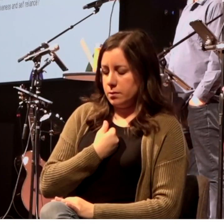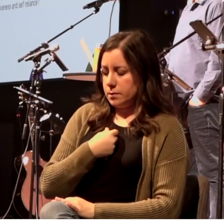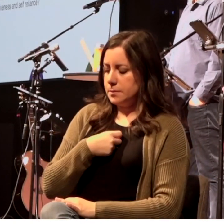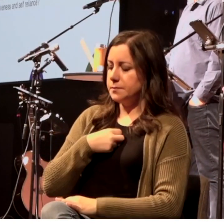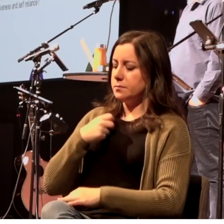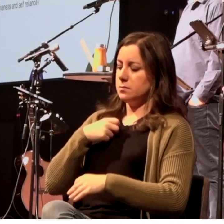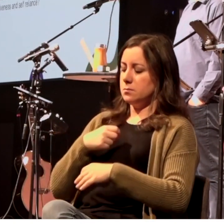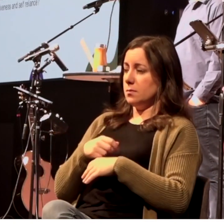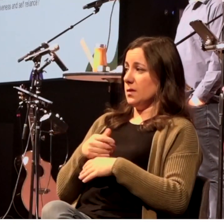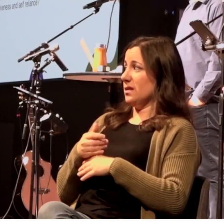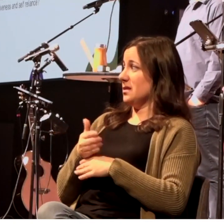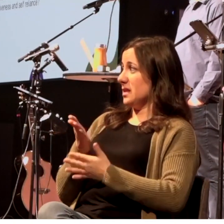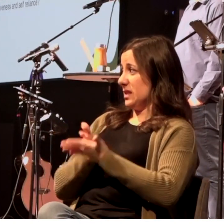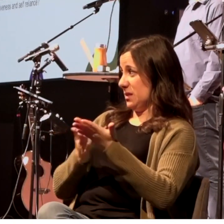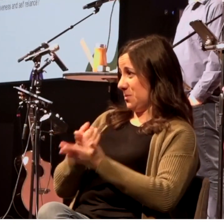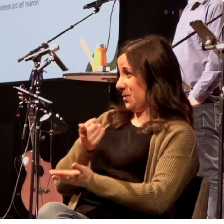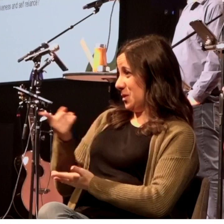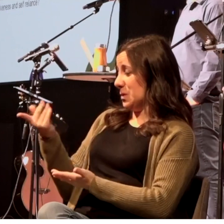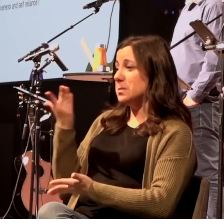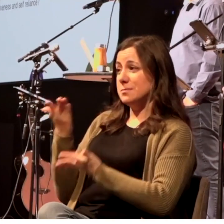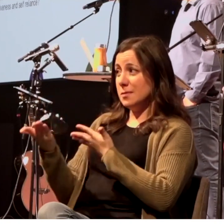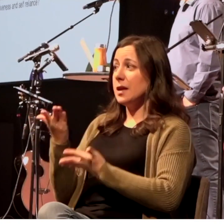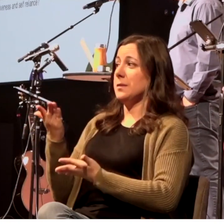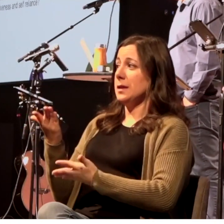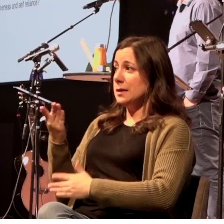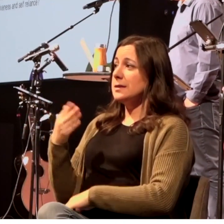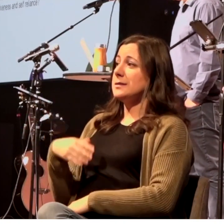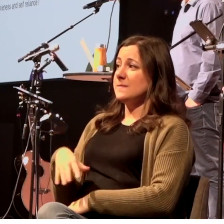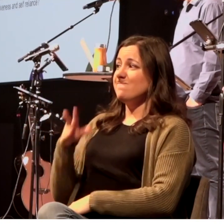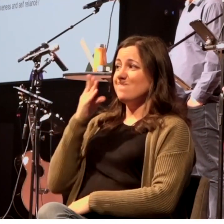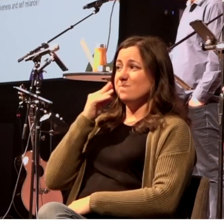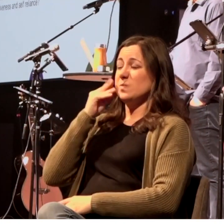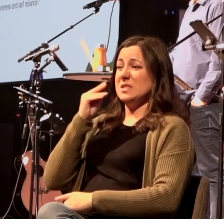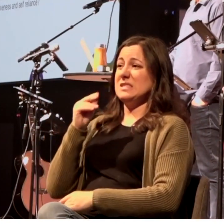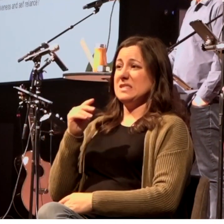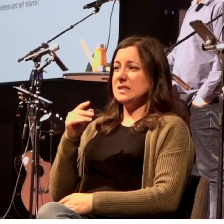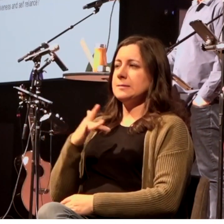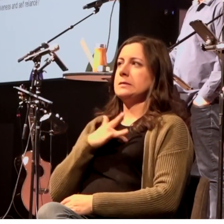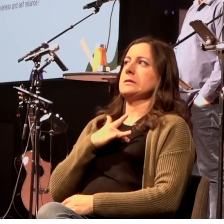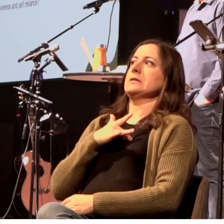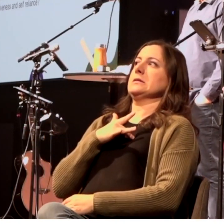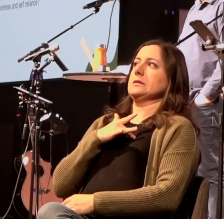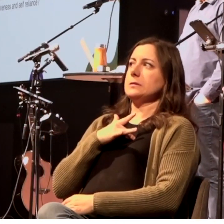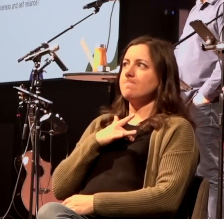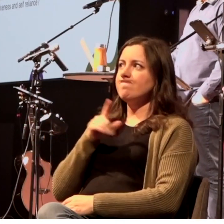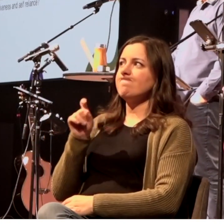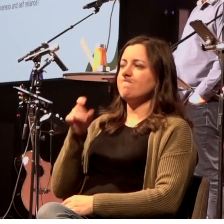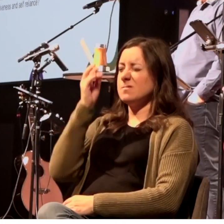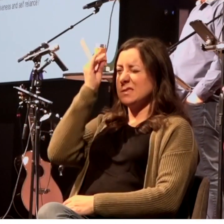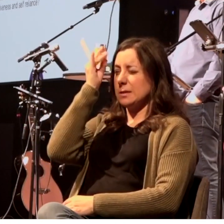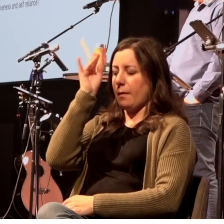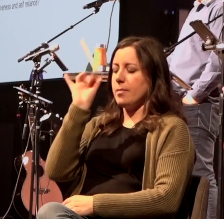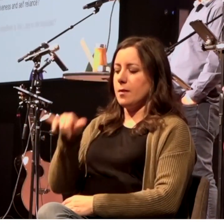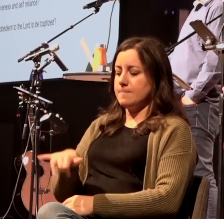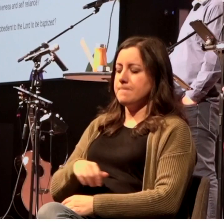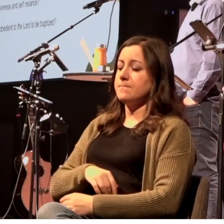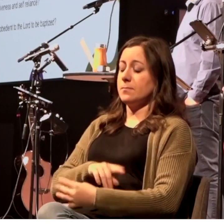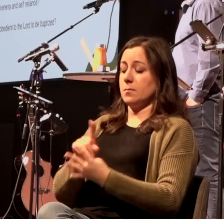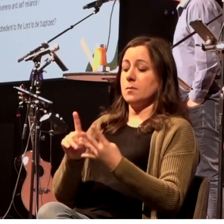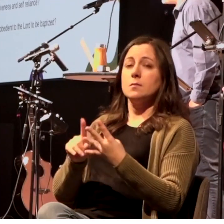for some of y'all that's that's why you're here today to kind of take a walk with that question third question have I been obedient to the Lord to be